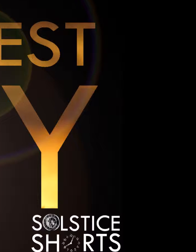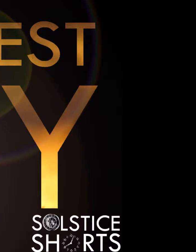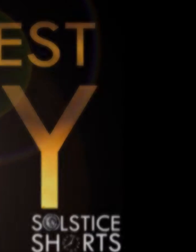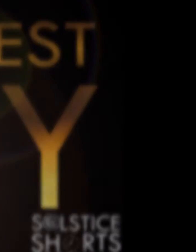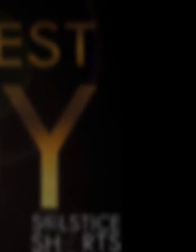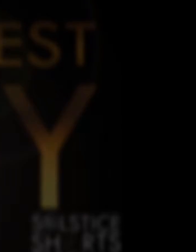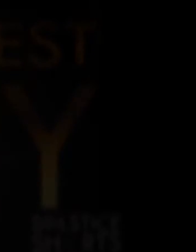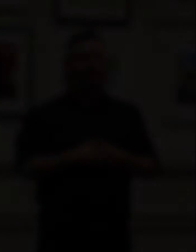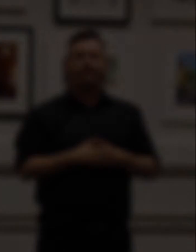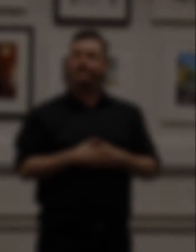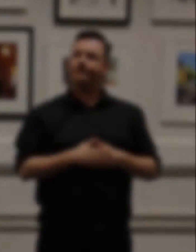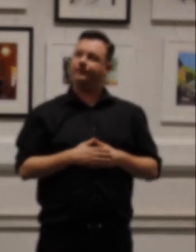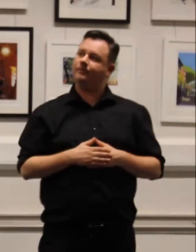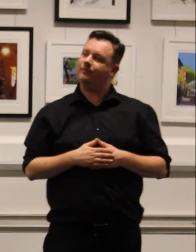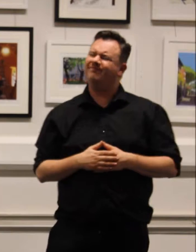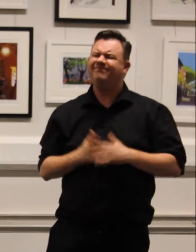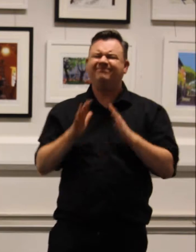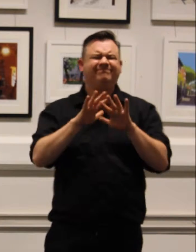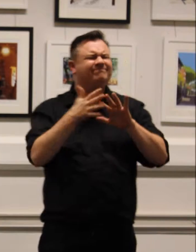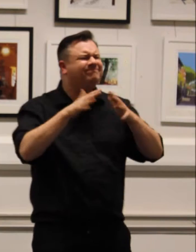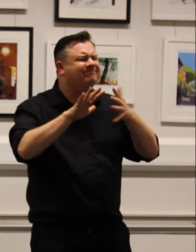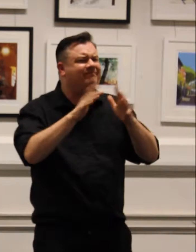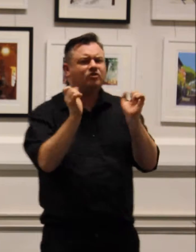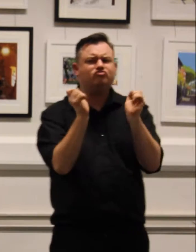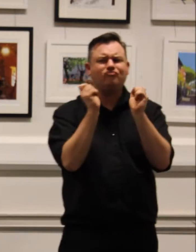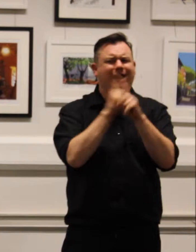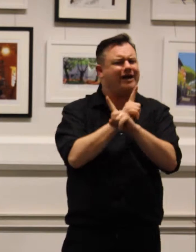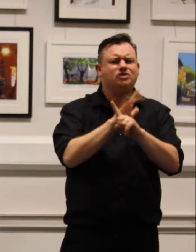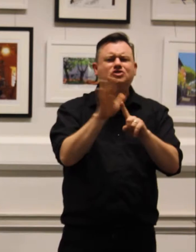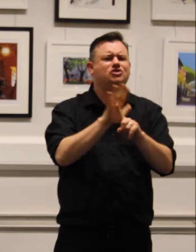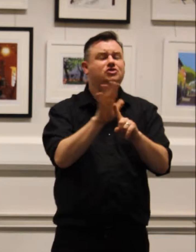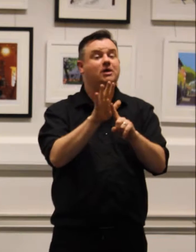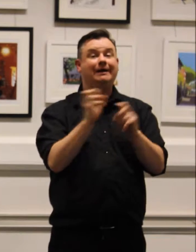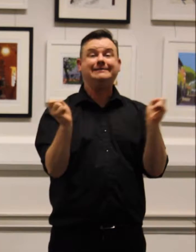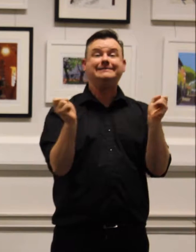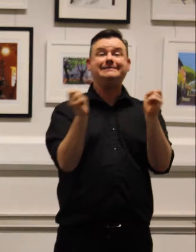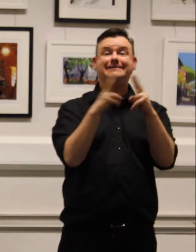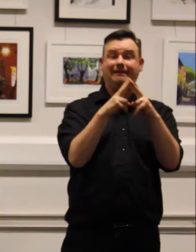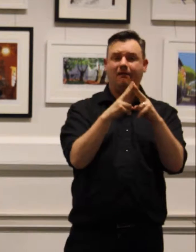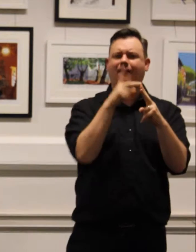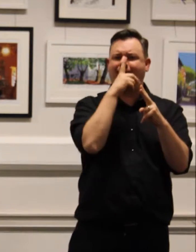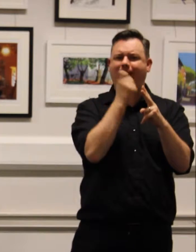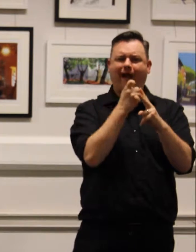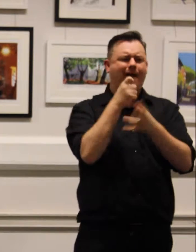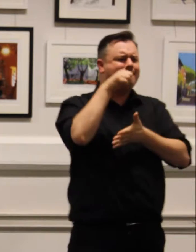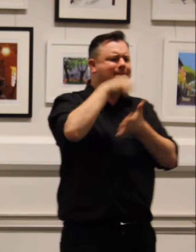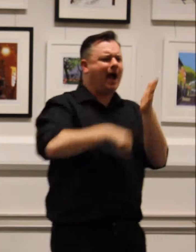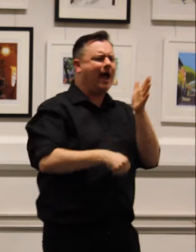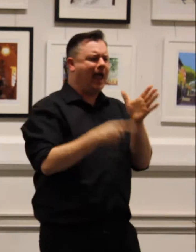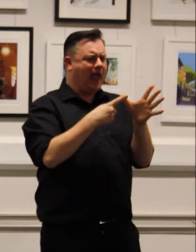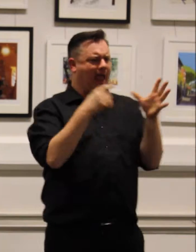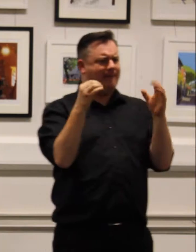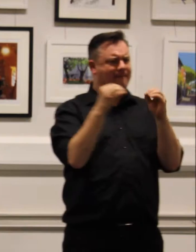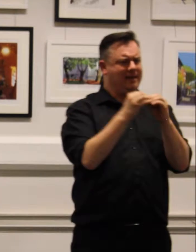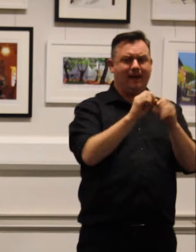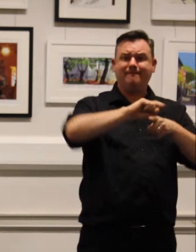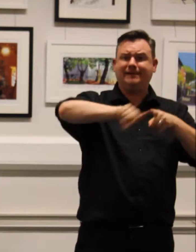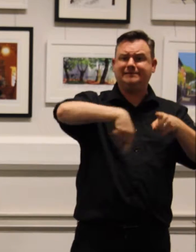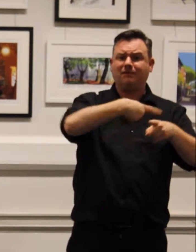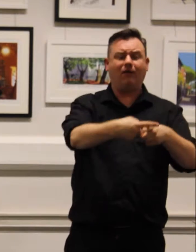It's not so strange. In Sydney, you can buy an AB pizza. That's AB